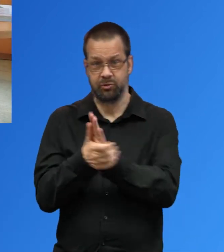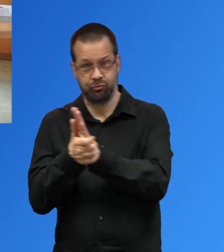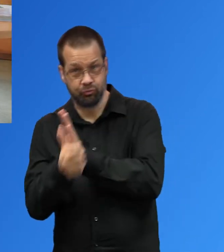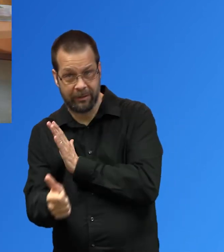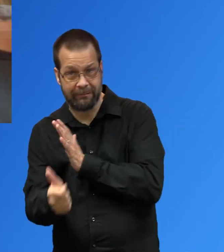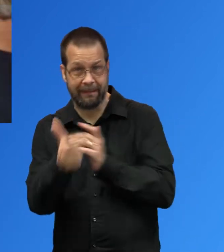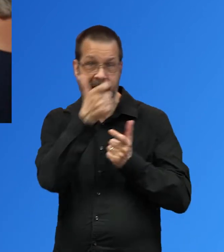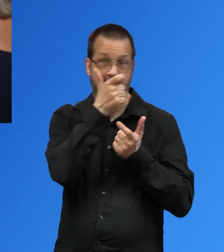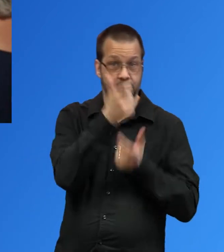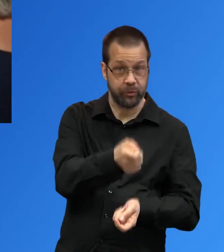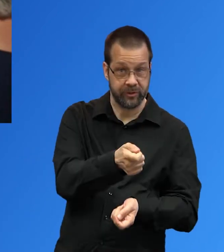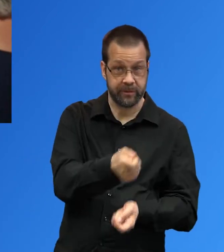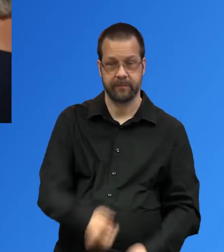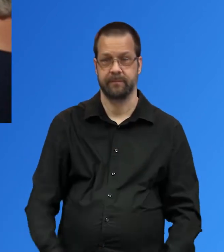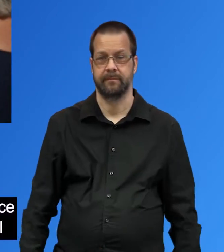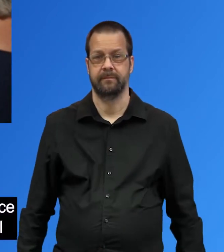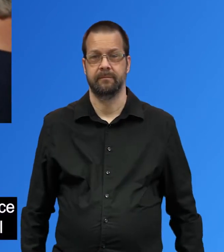interests.